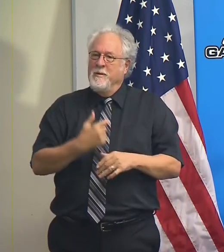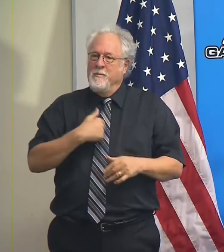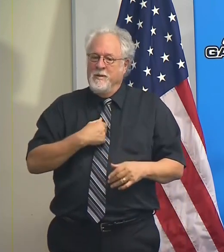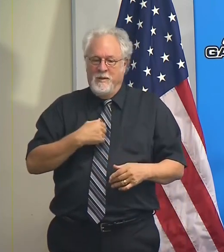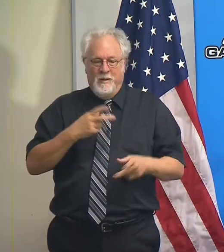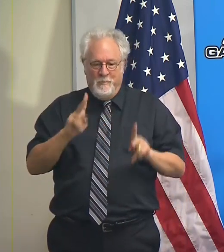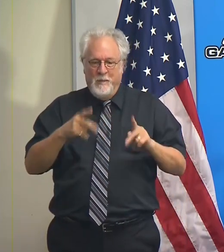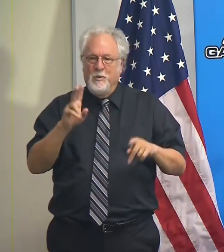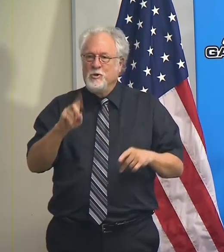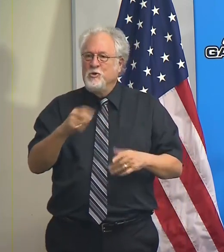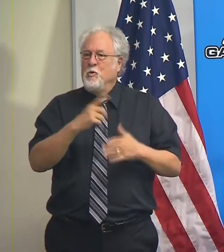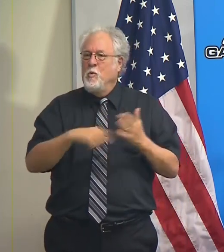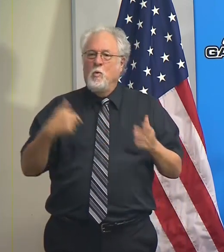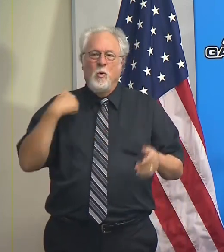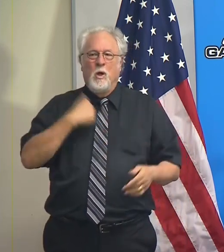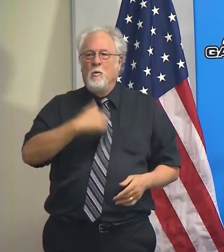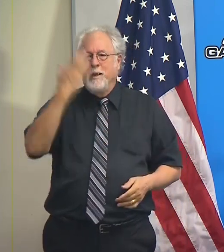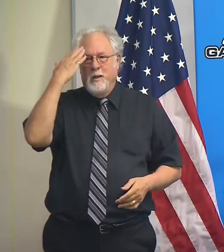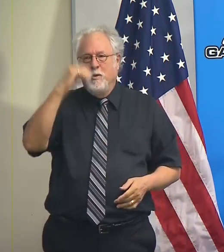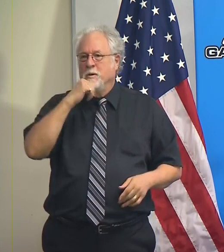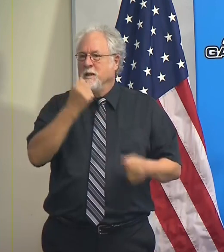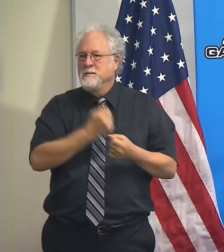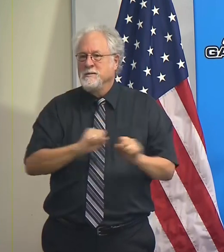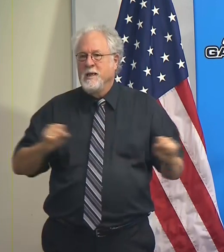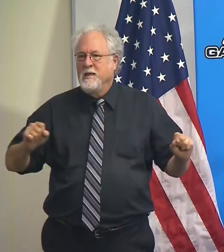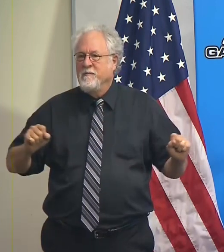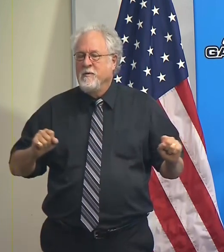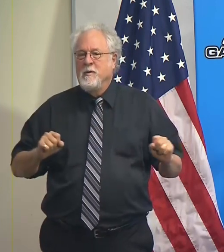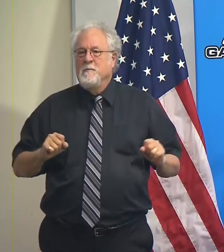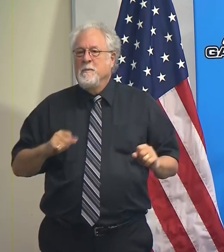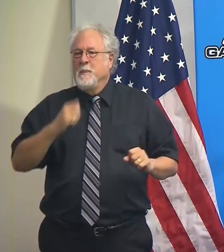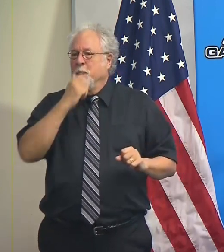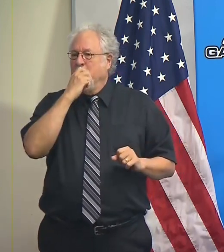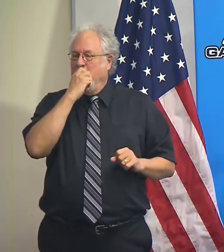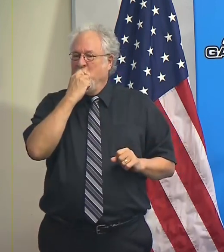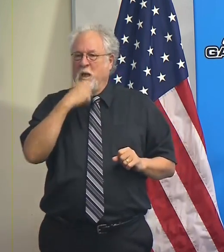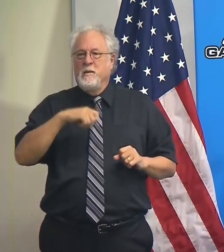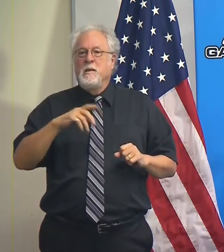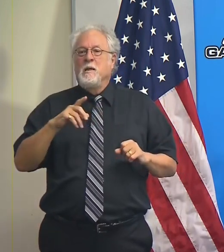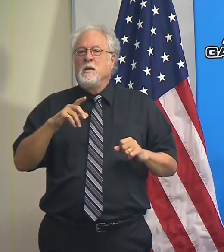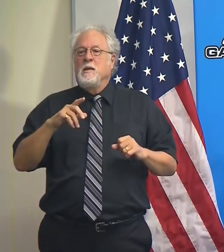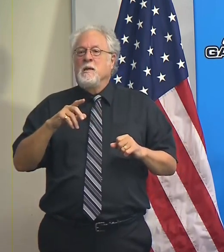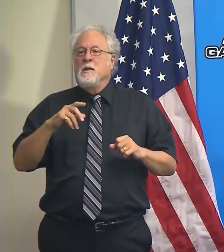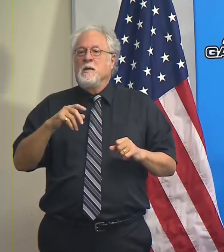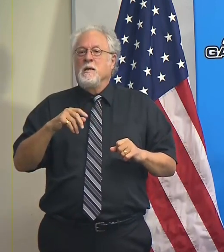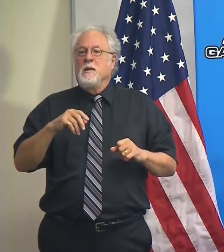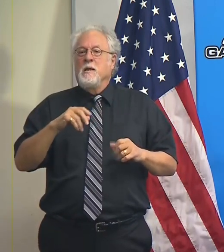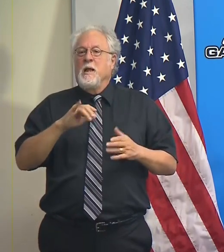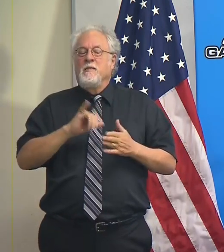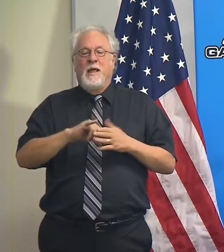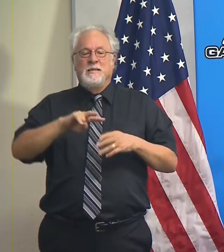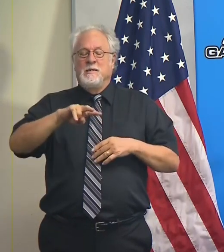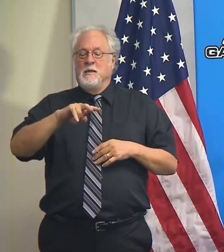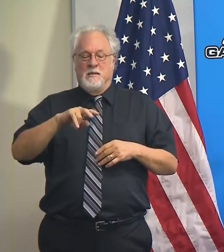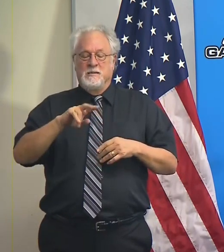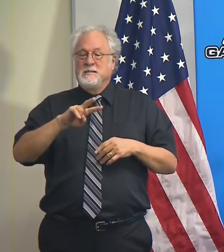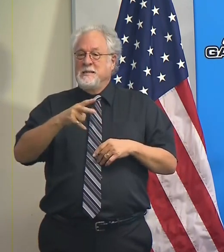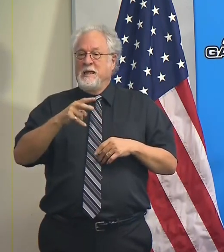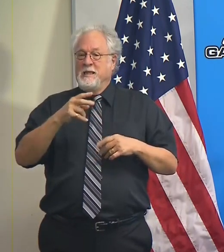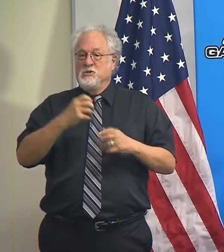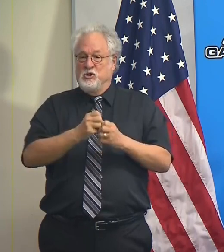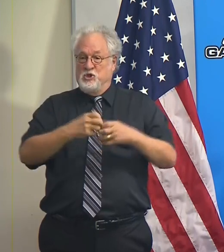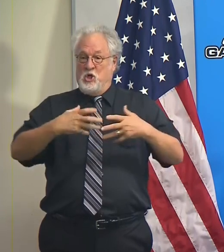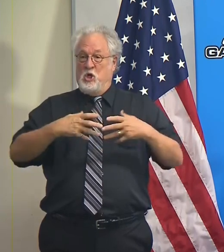we know to be unsafe. In fact, the very activities that caused the second surge, really, you can go back to